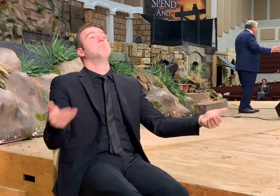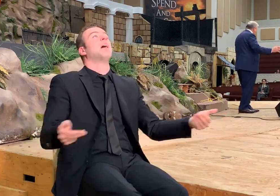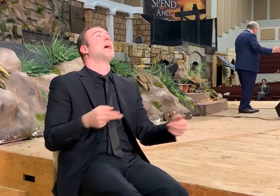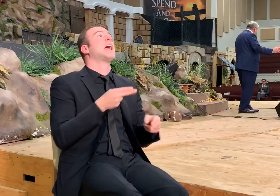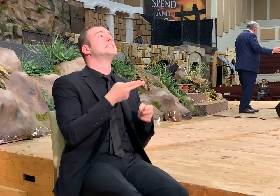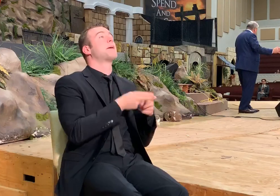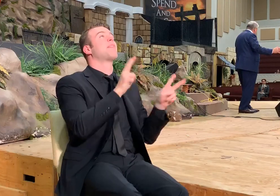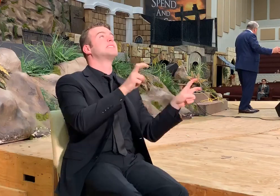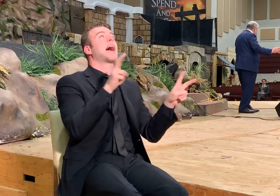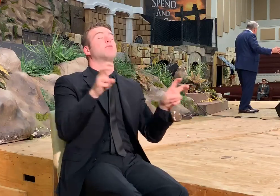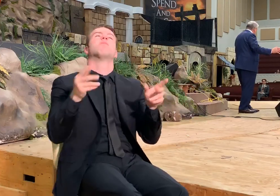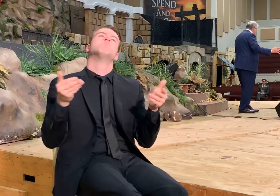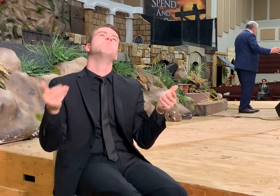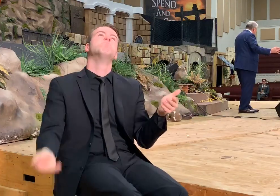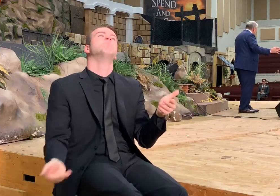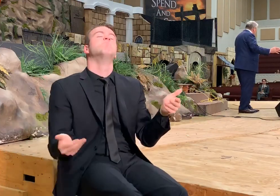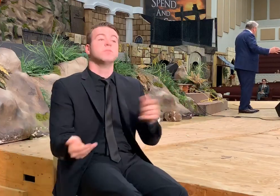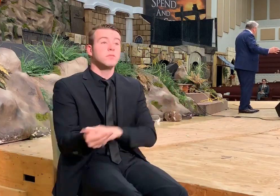on it in the Bible.